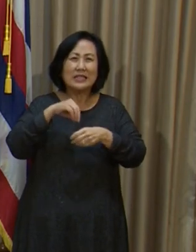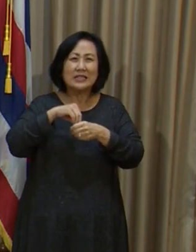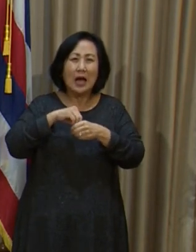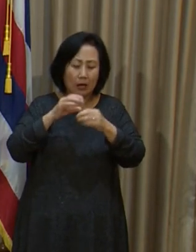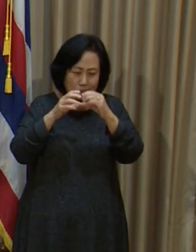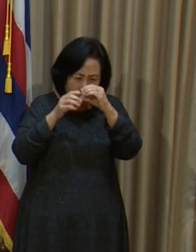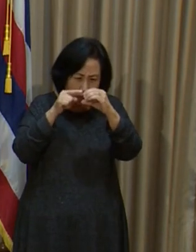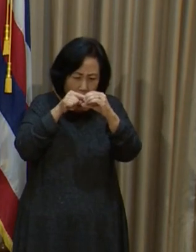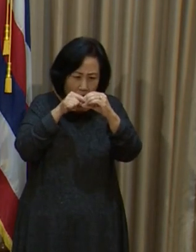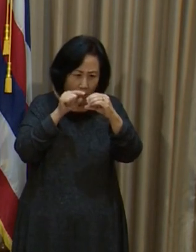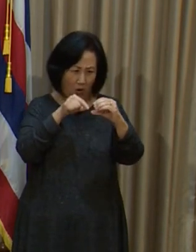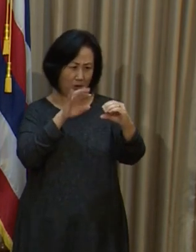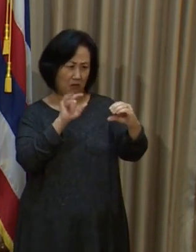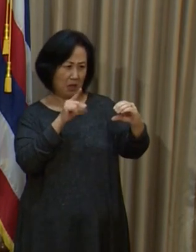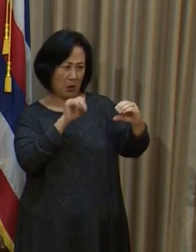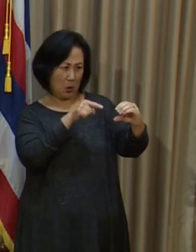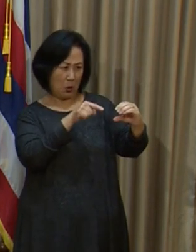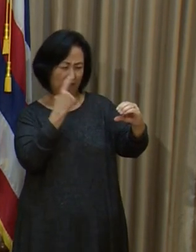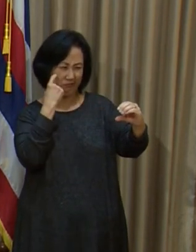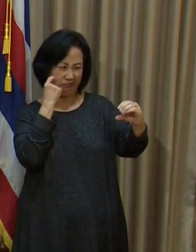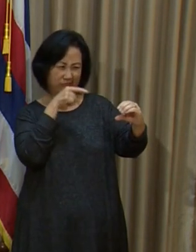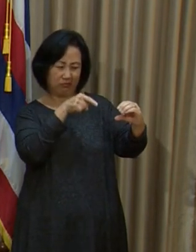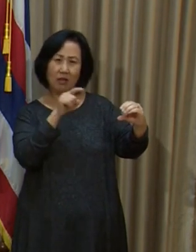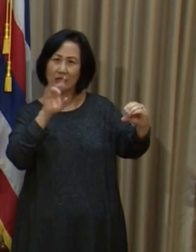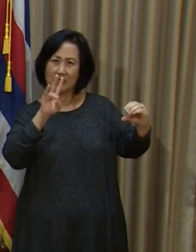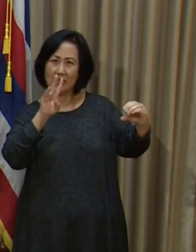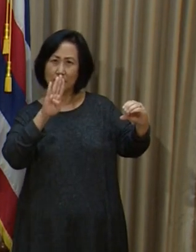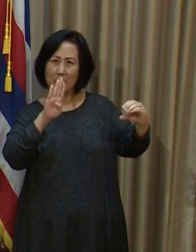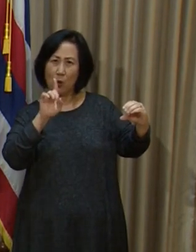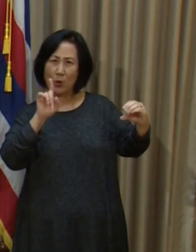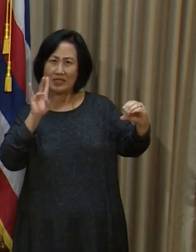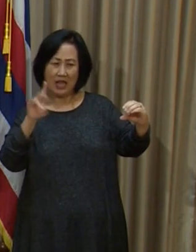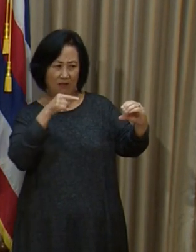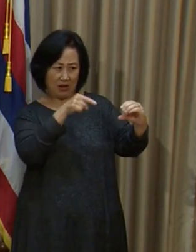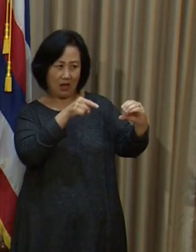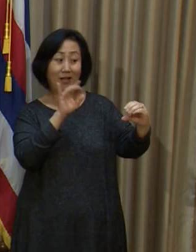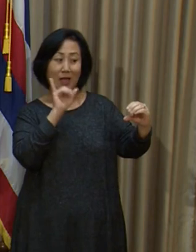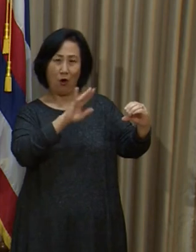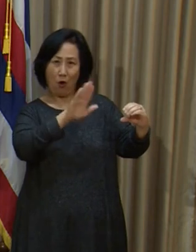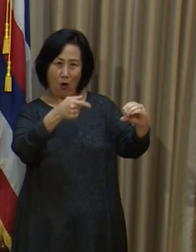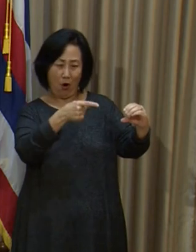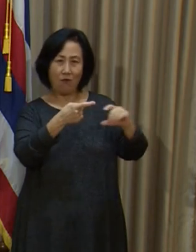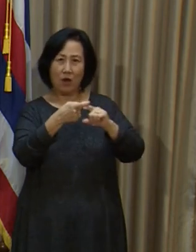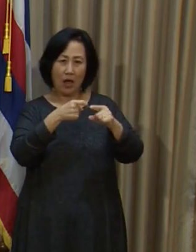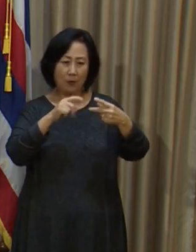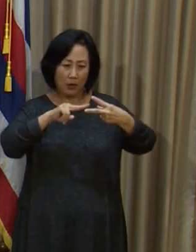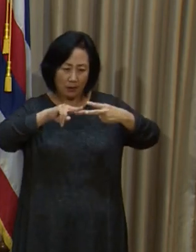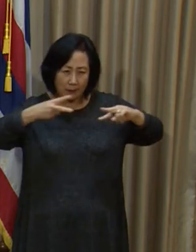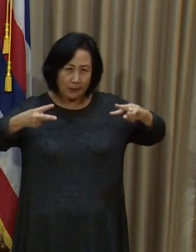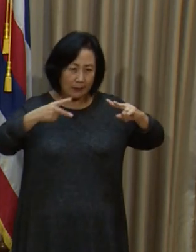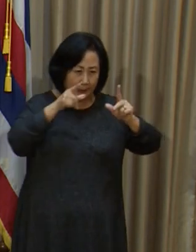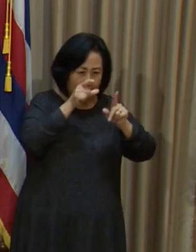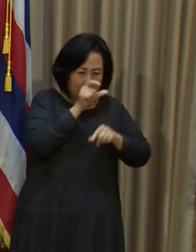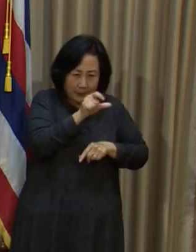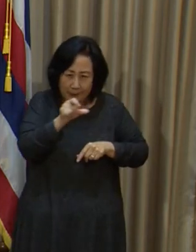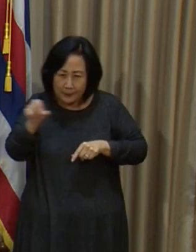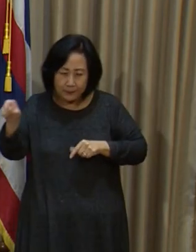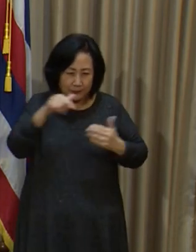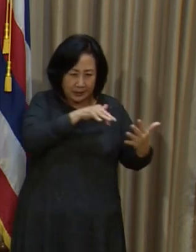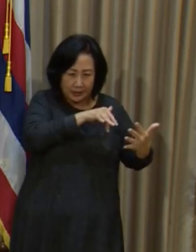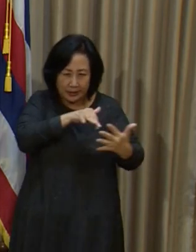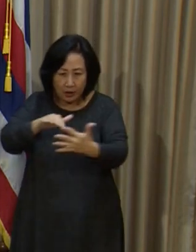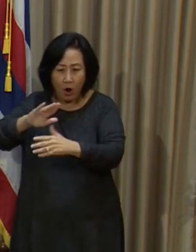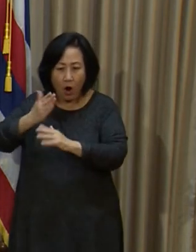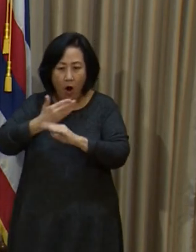for the B117 strain. So all of those samples that we've received and are currently working on sequencing with the lab are Oahu